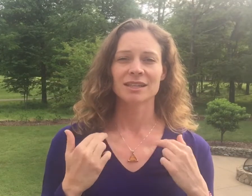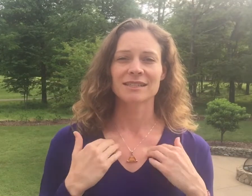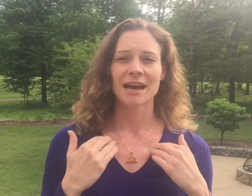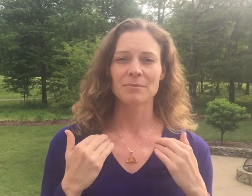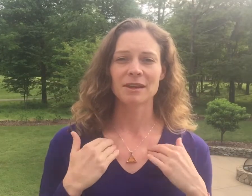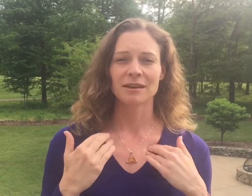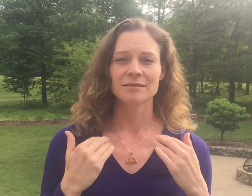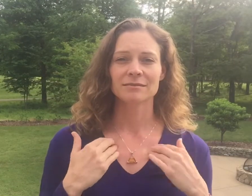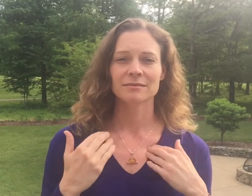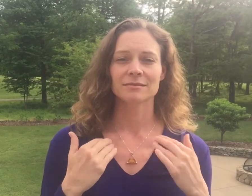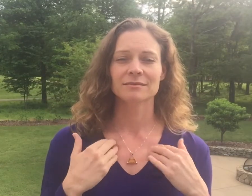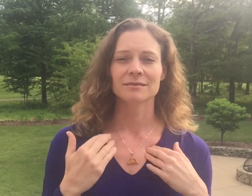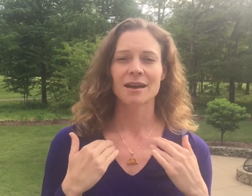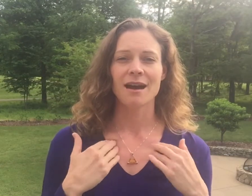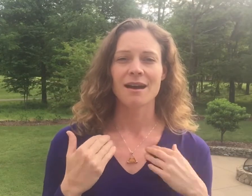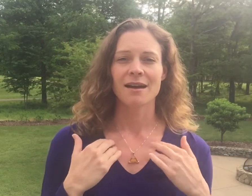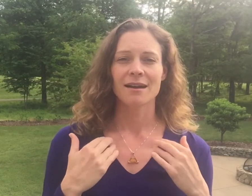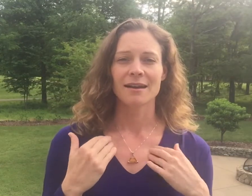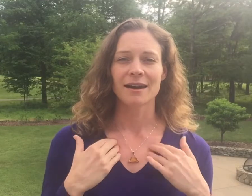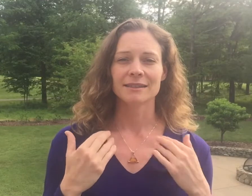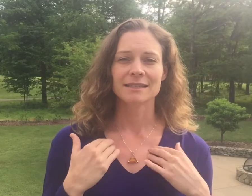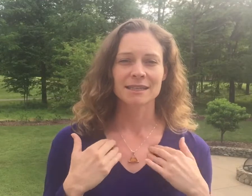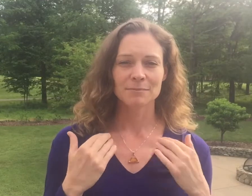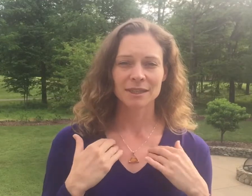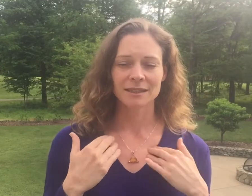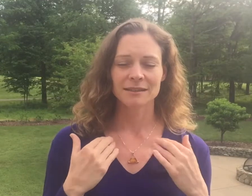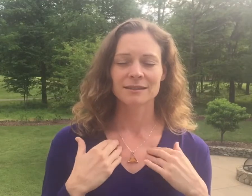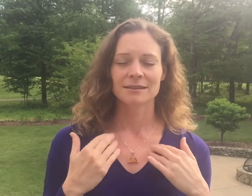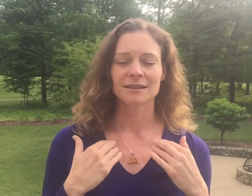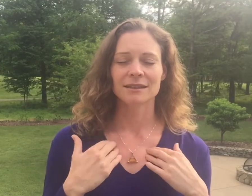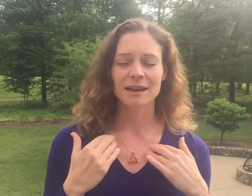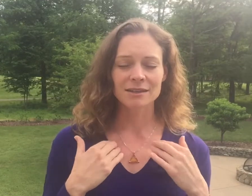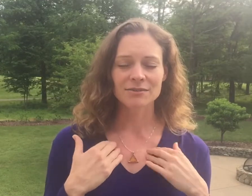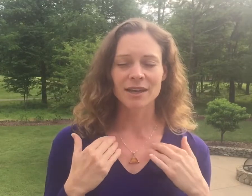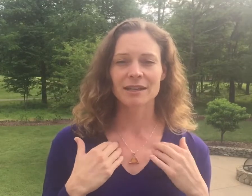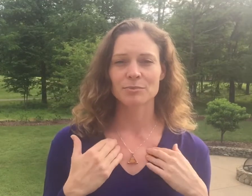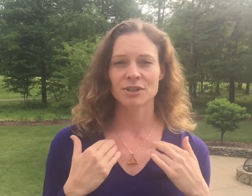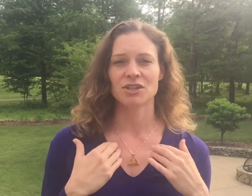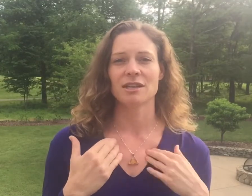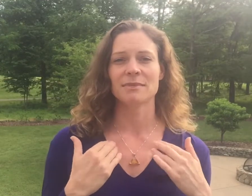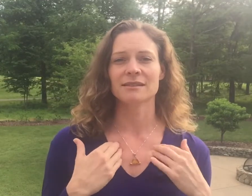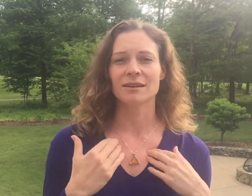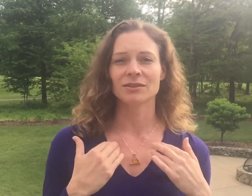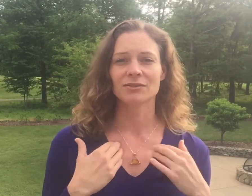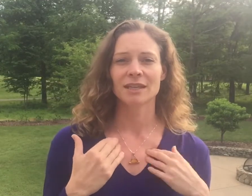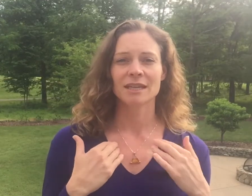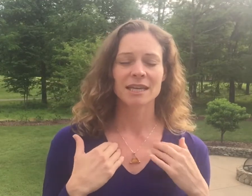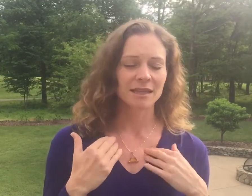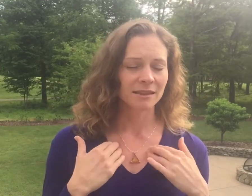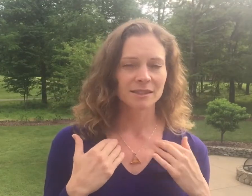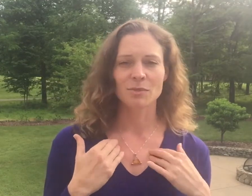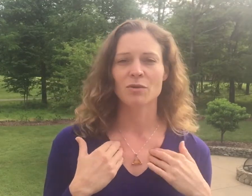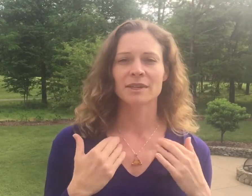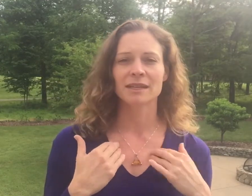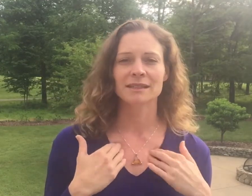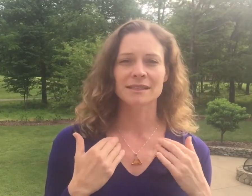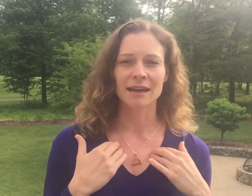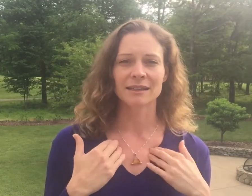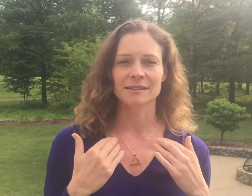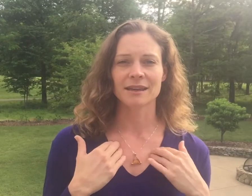you're going to tap there. I deeply love and appreciate myself in this moment exactly as